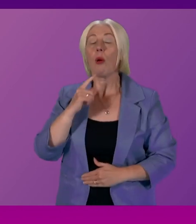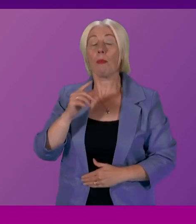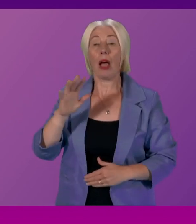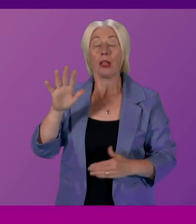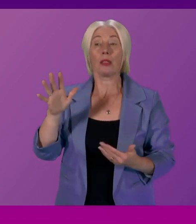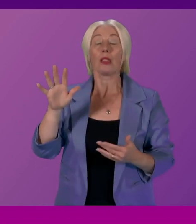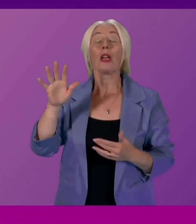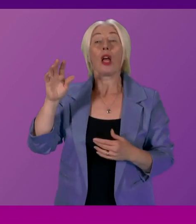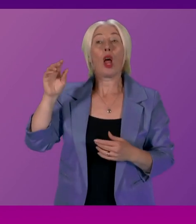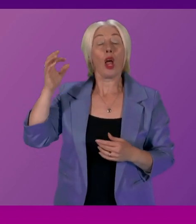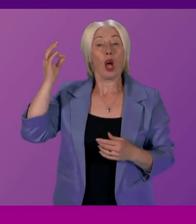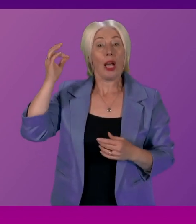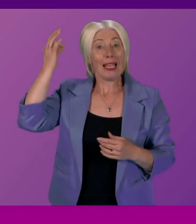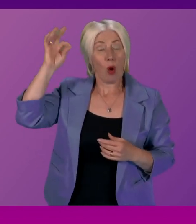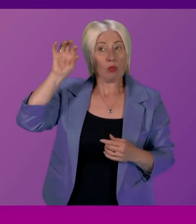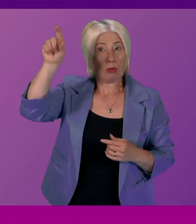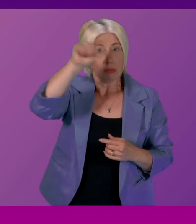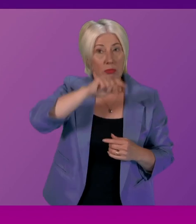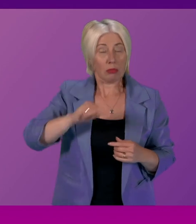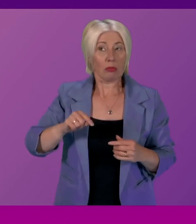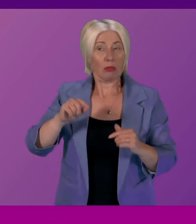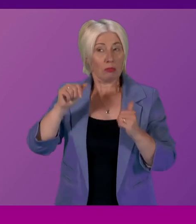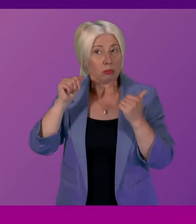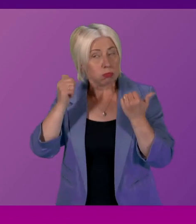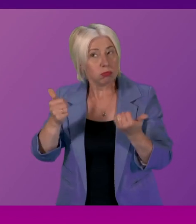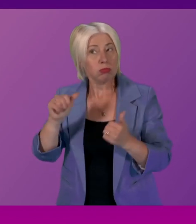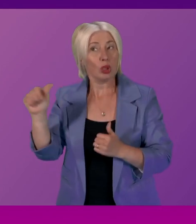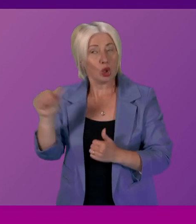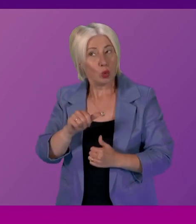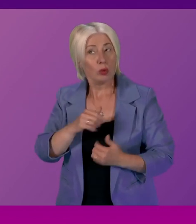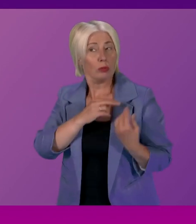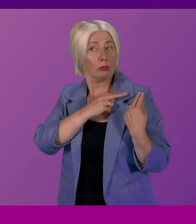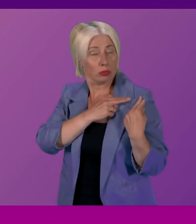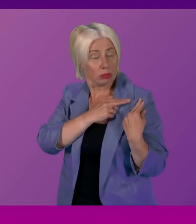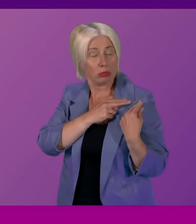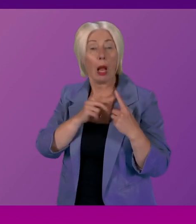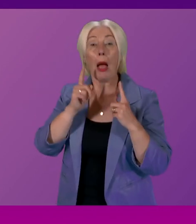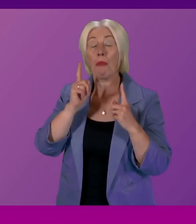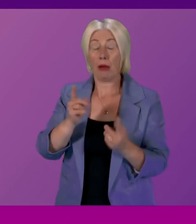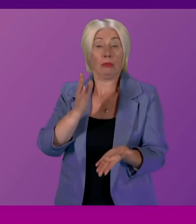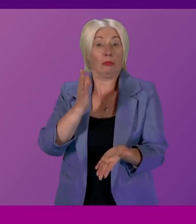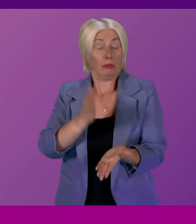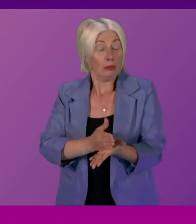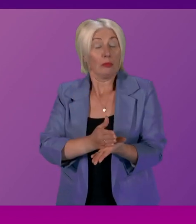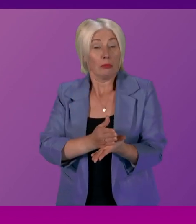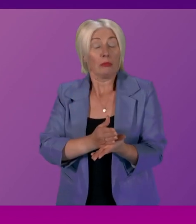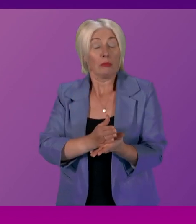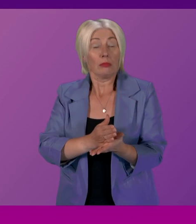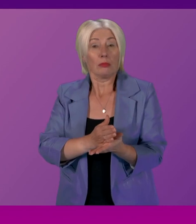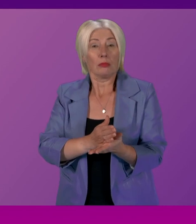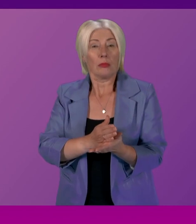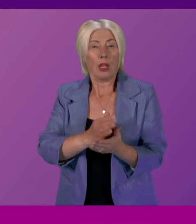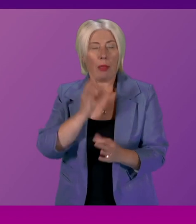national by exception. I think for me there is a genuine question which Clause will absolutely accept around